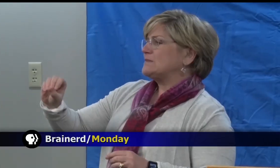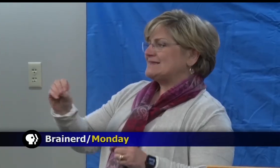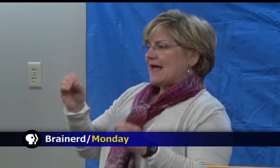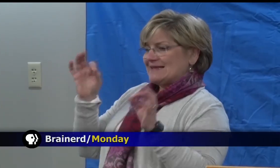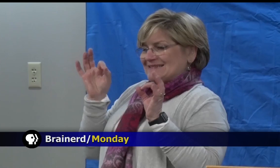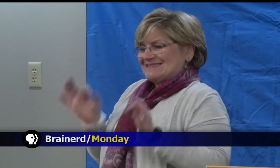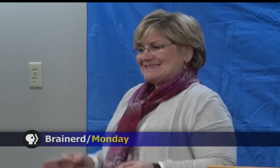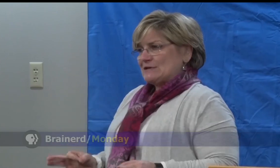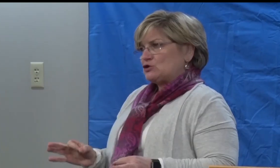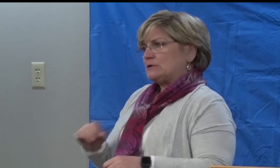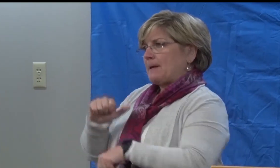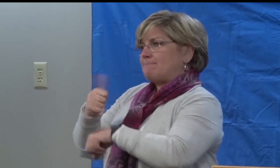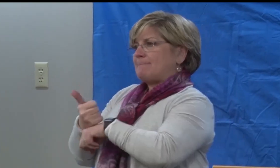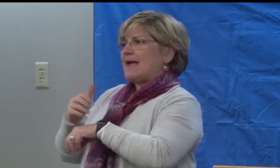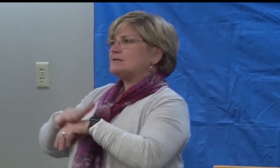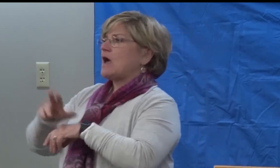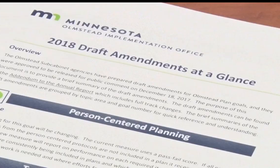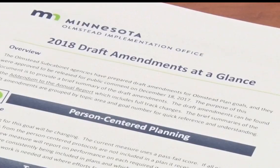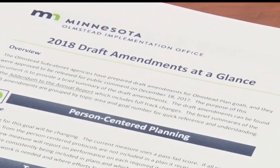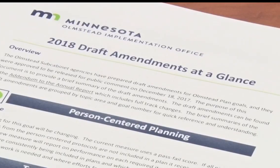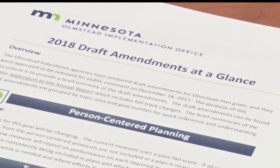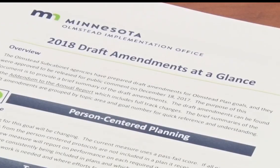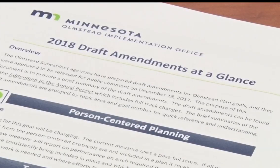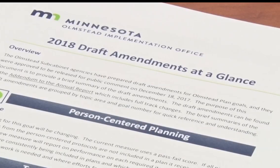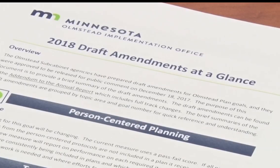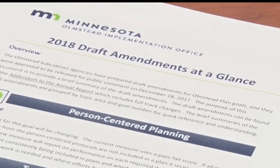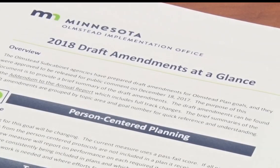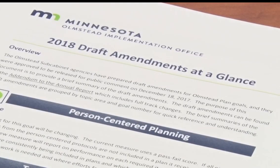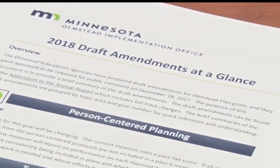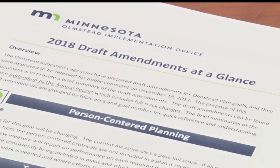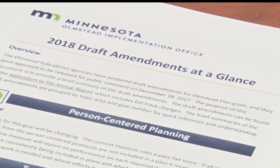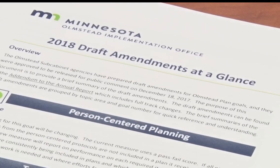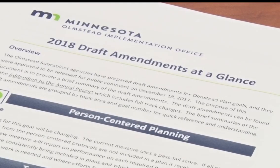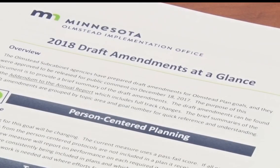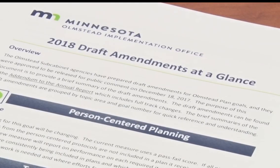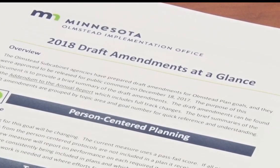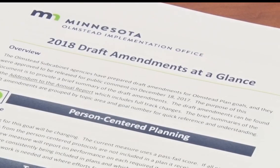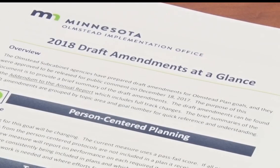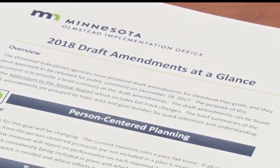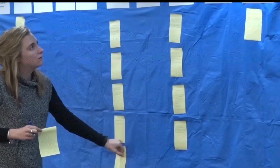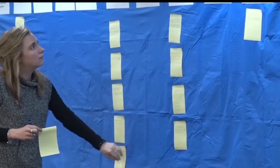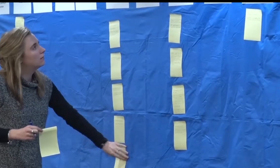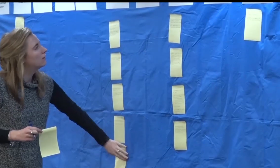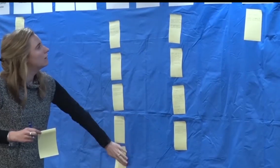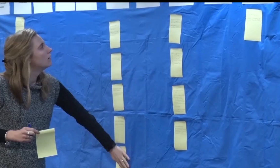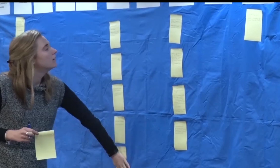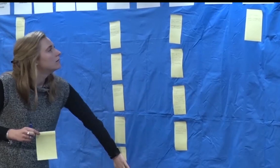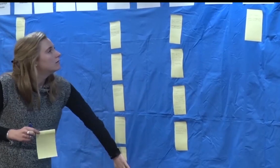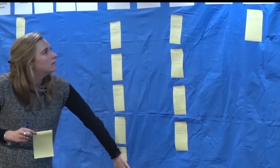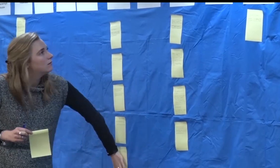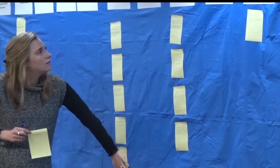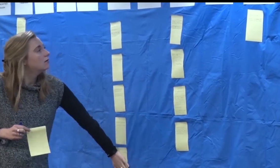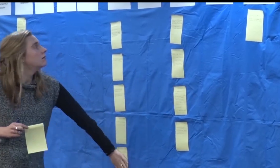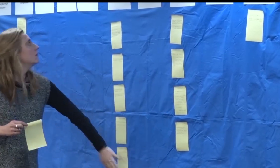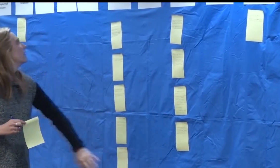input on how the plan can better serve those with disabilities. Concerns were put into categories and will be taken back to the state level